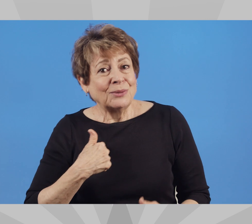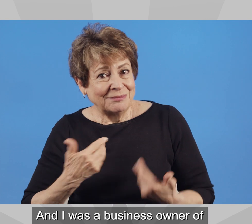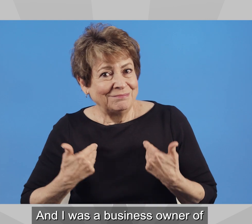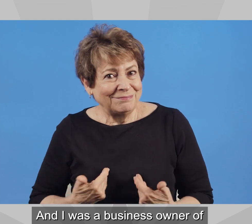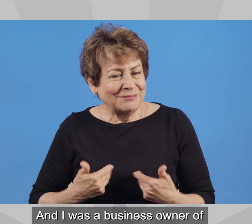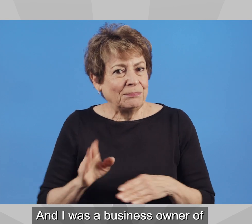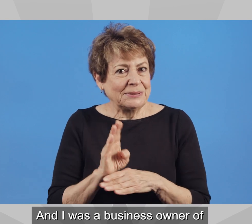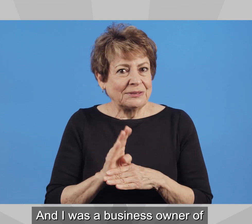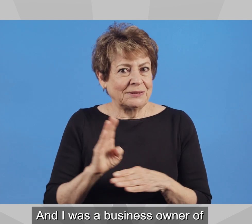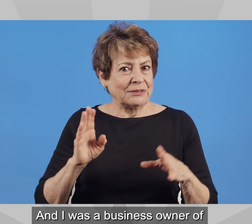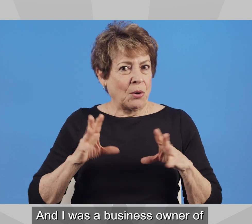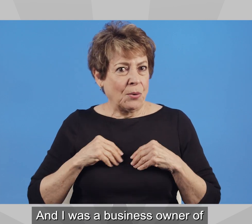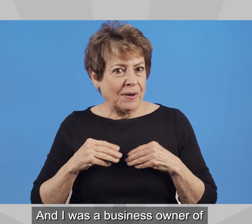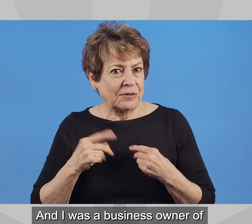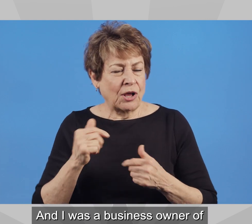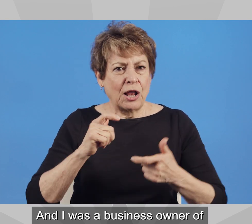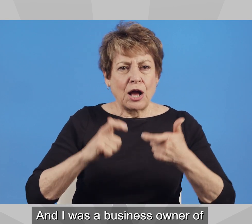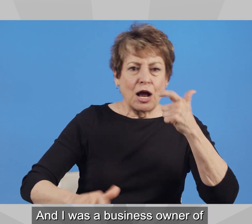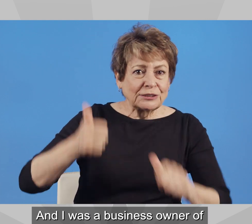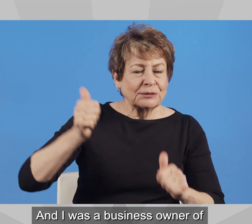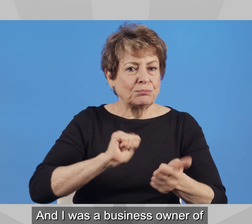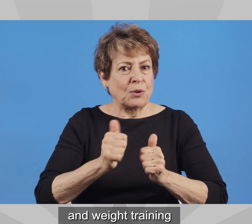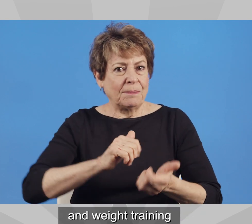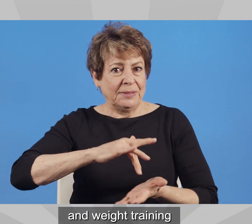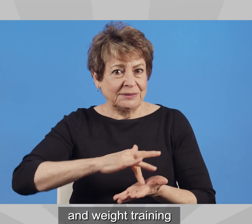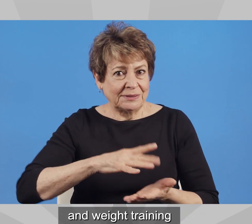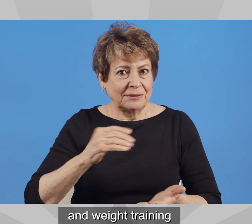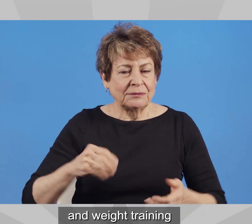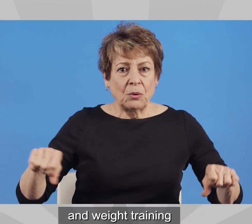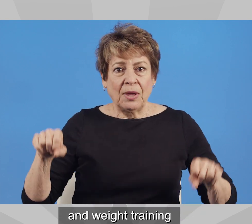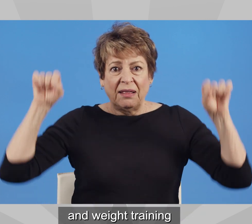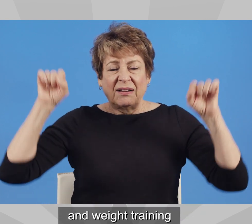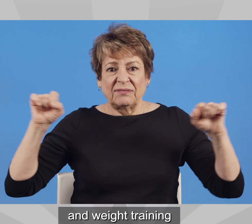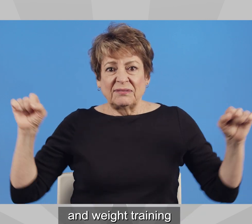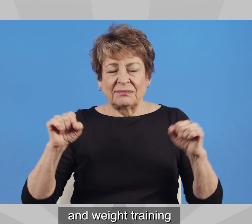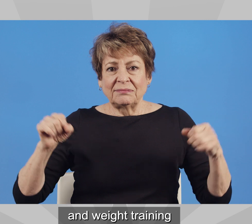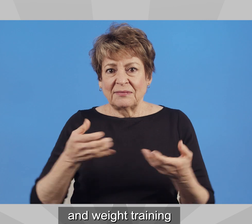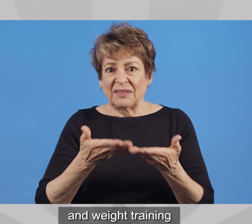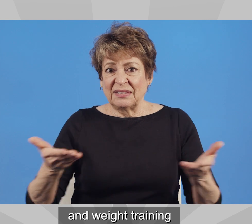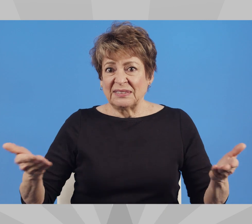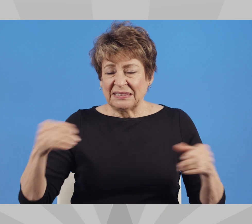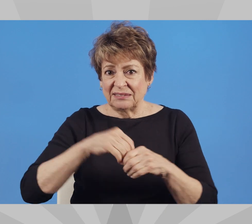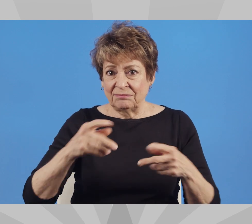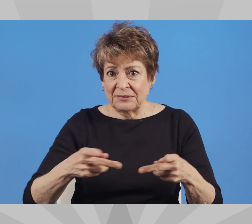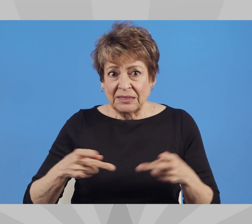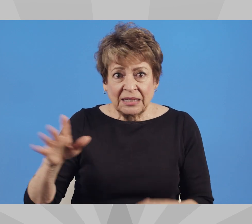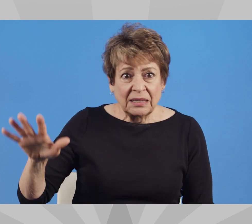And I was a business owner of the largest sports medicine and weight training facilities in the nation,